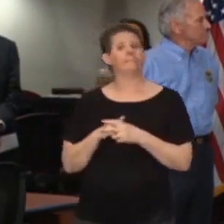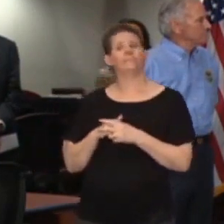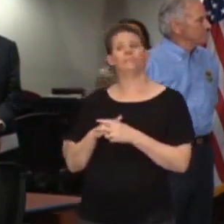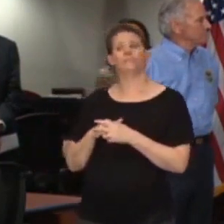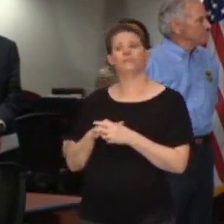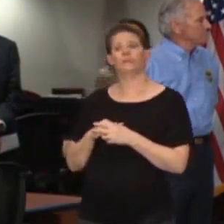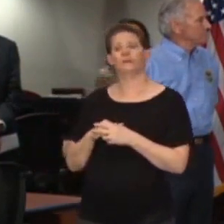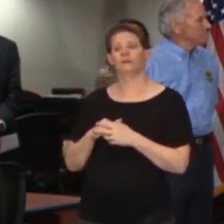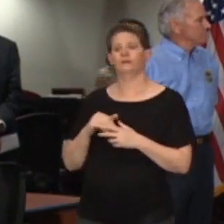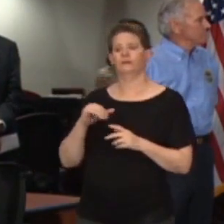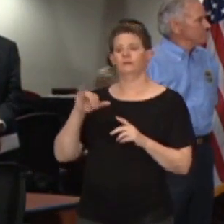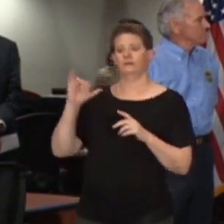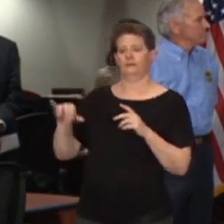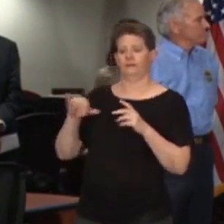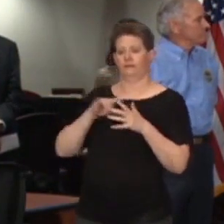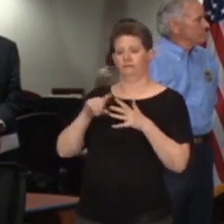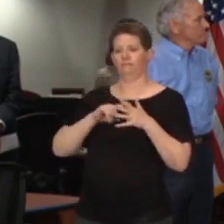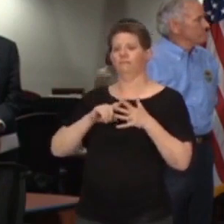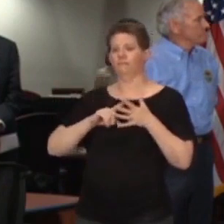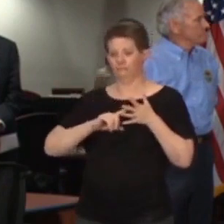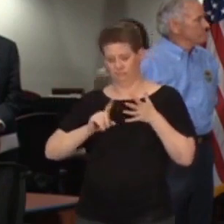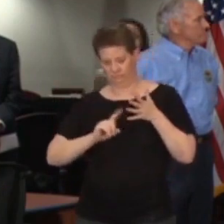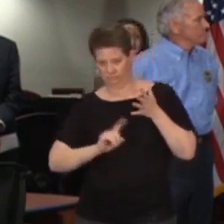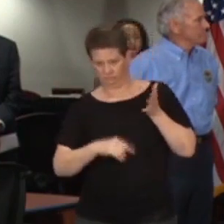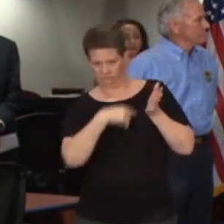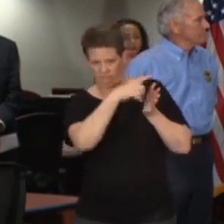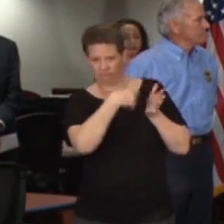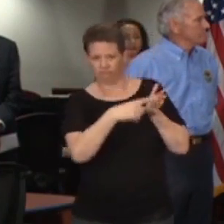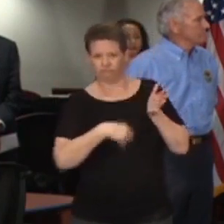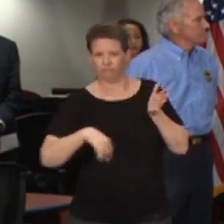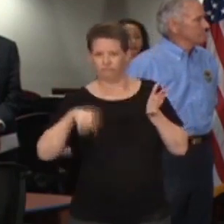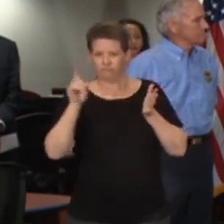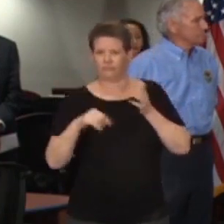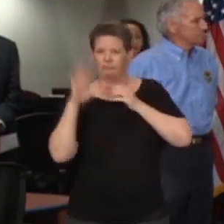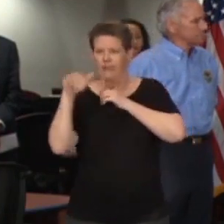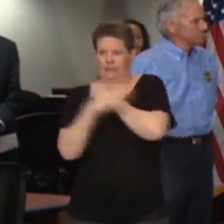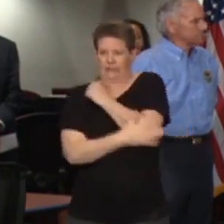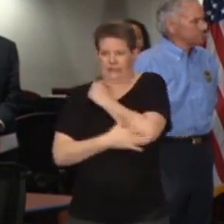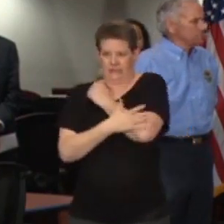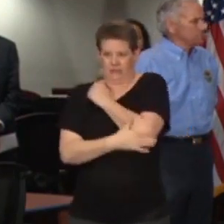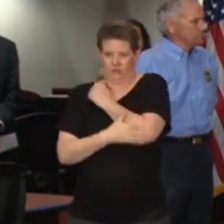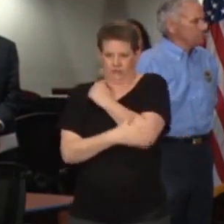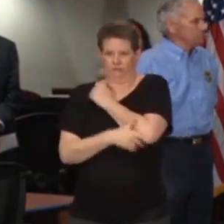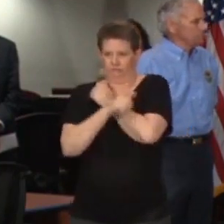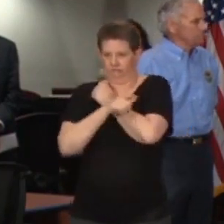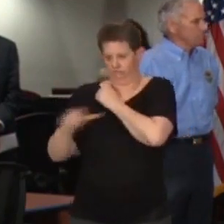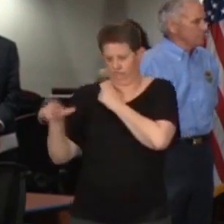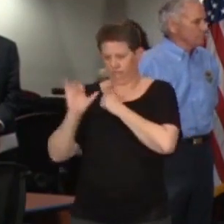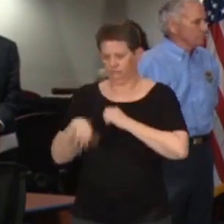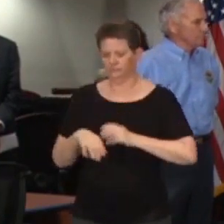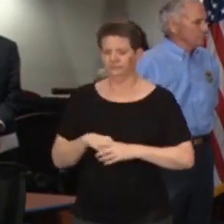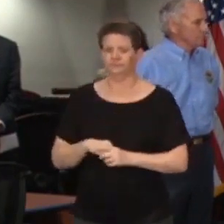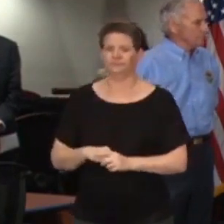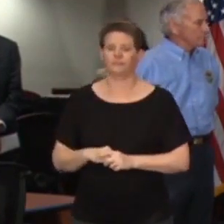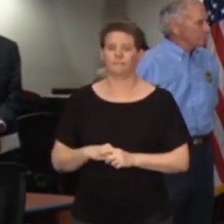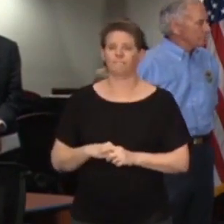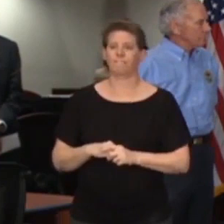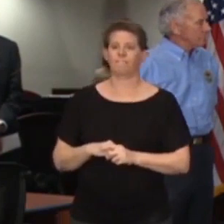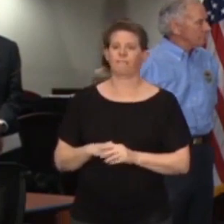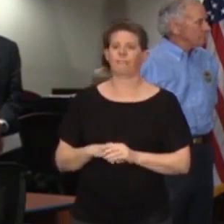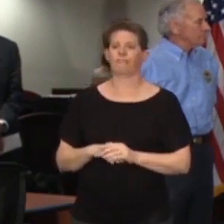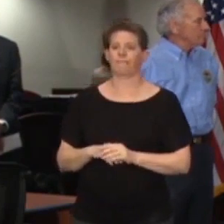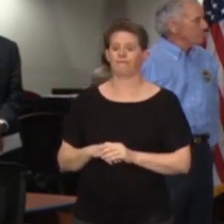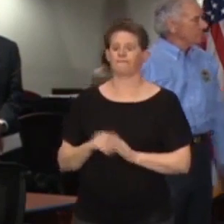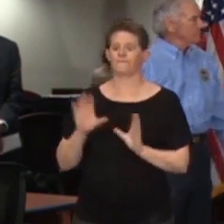of selected county distribution using those five major categories. And then the last item